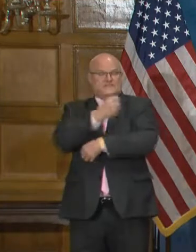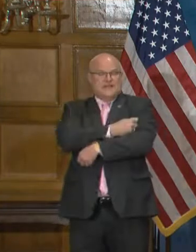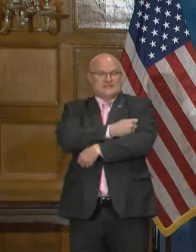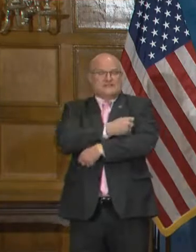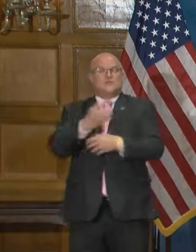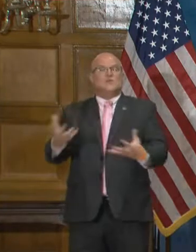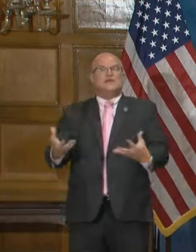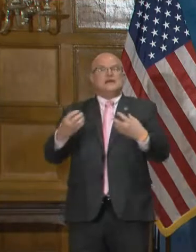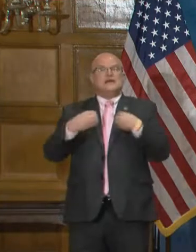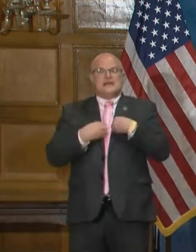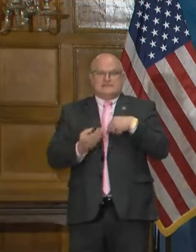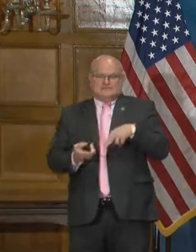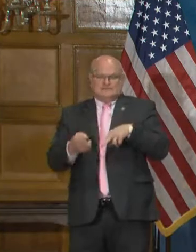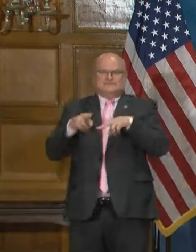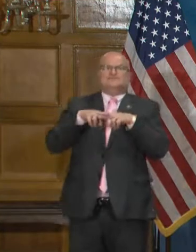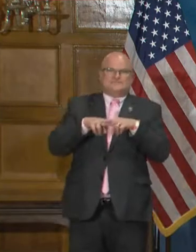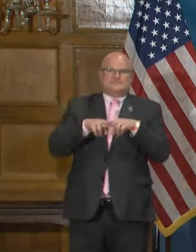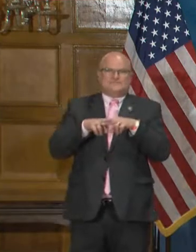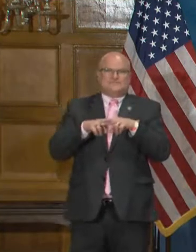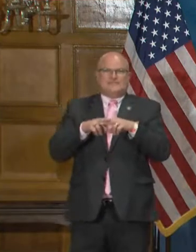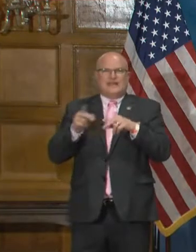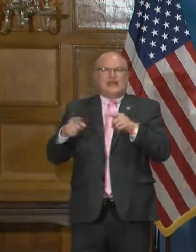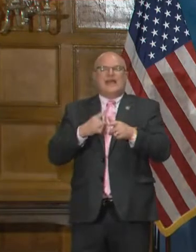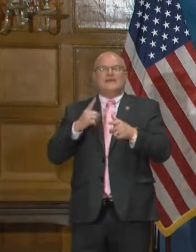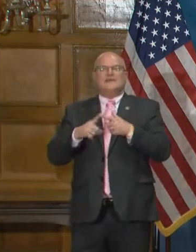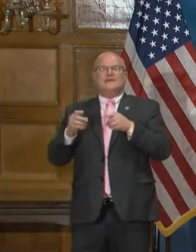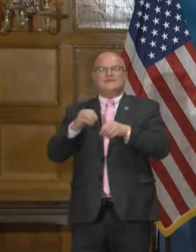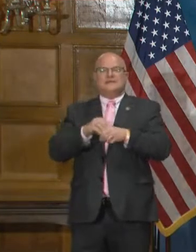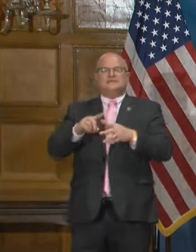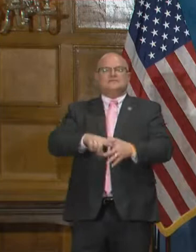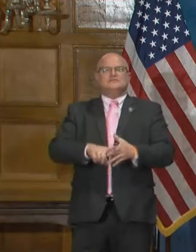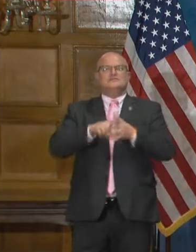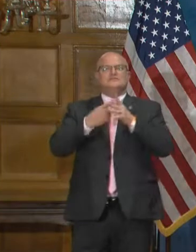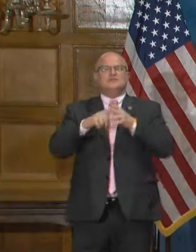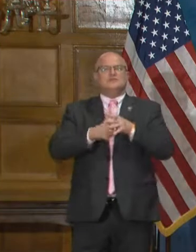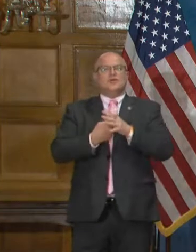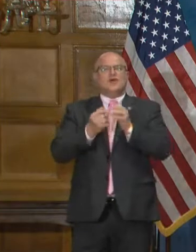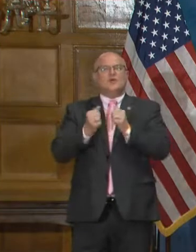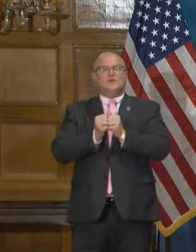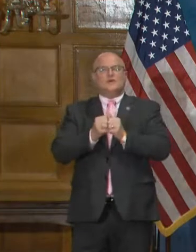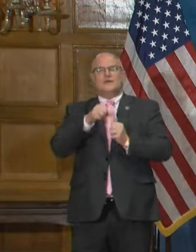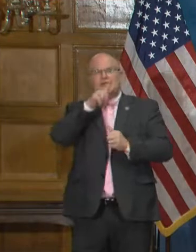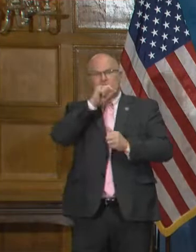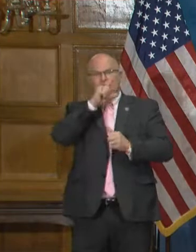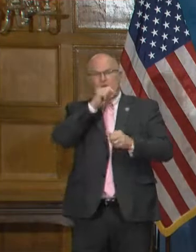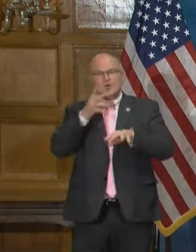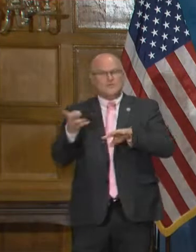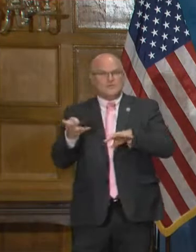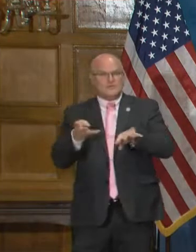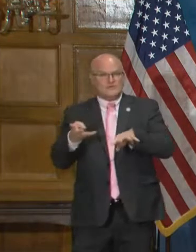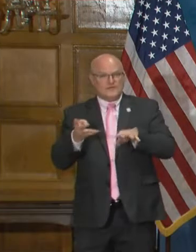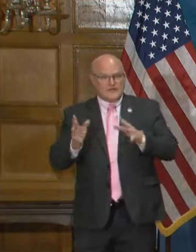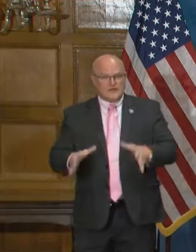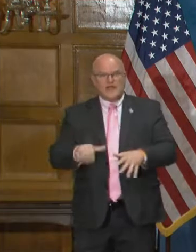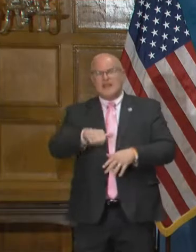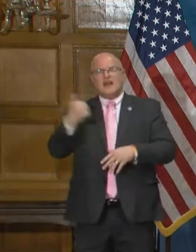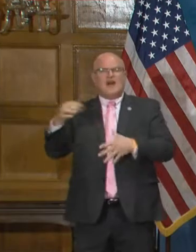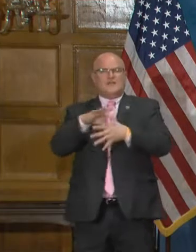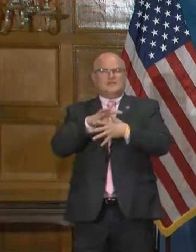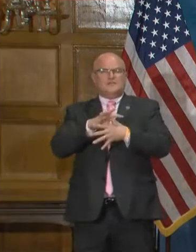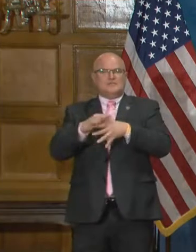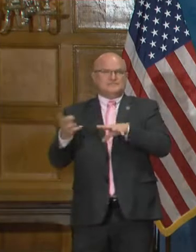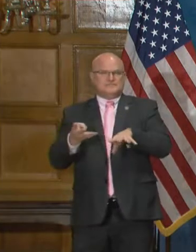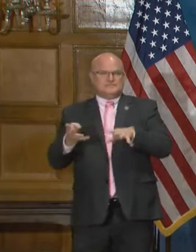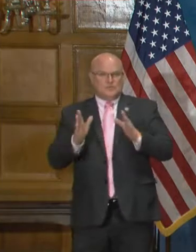what's going to give us an extra margin that we can move in and start with our poultry workers and our other food manufacturing workers